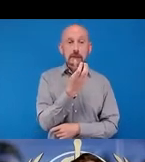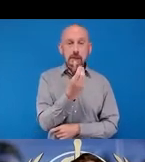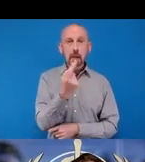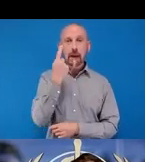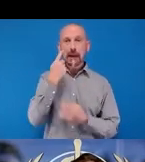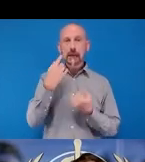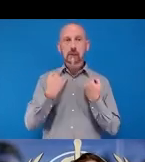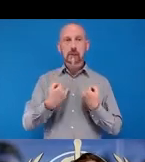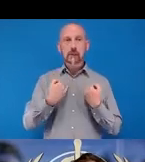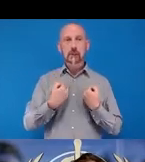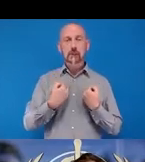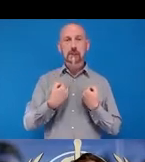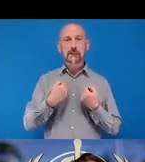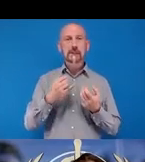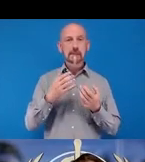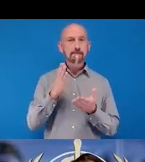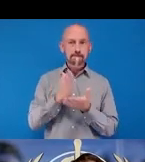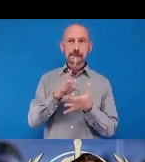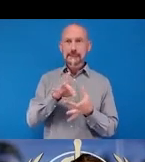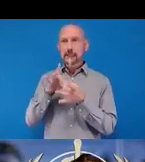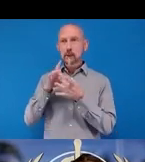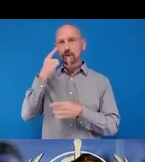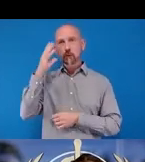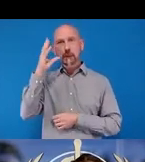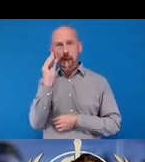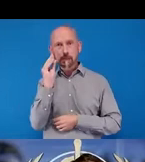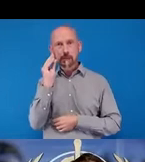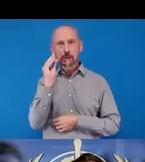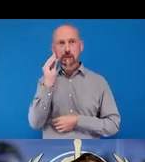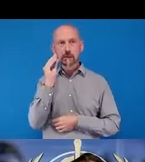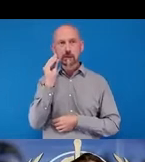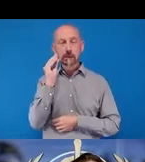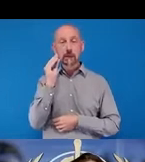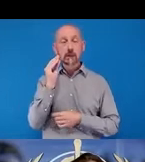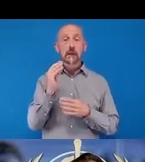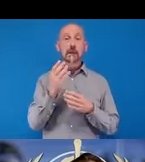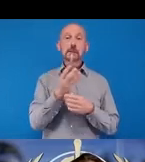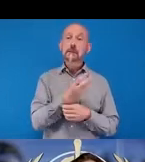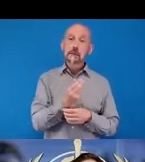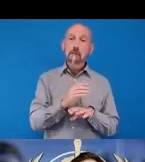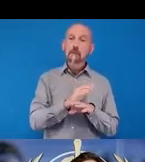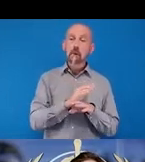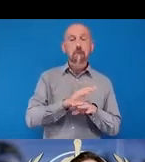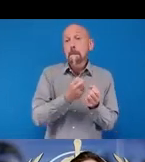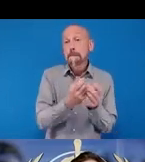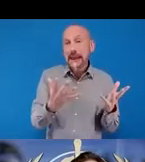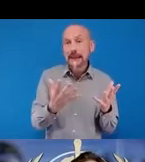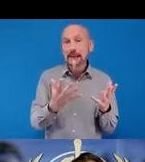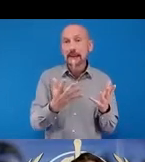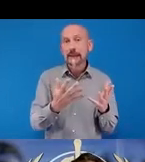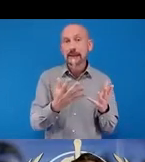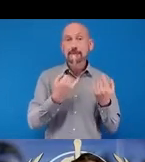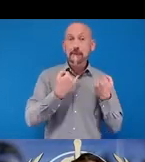to visual impairment, but some or many are not what we can, however,